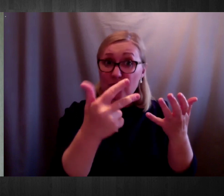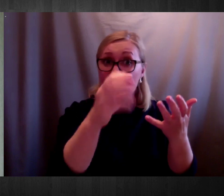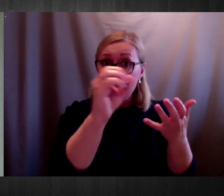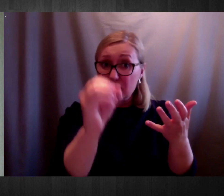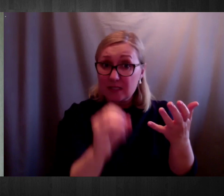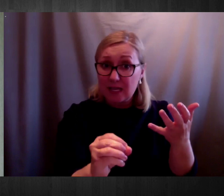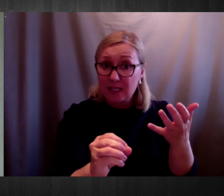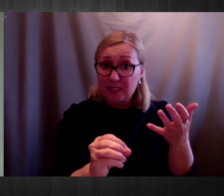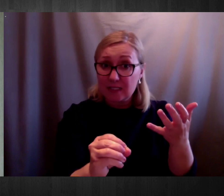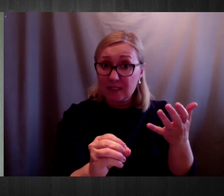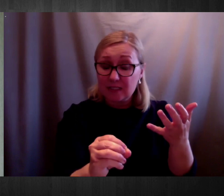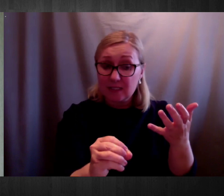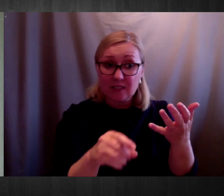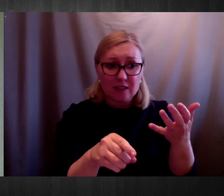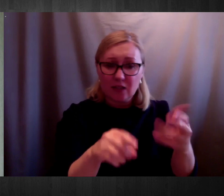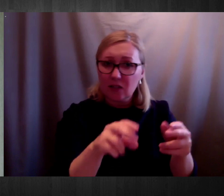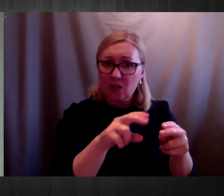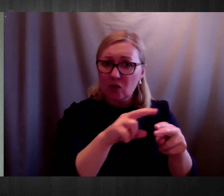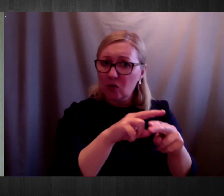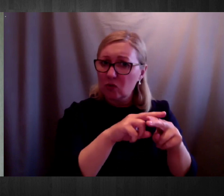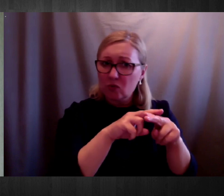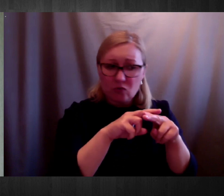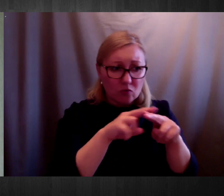aspects of the general medical checks.